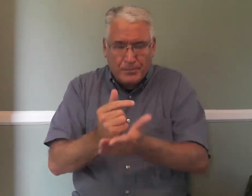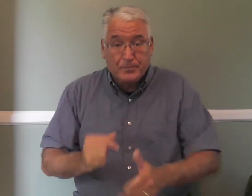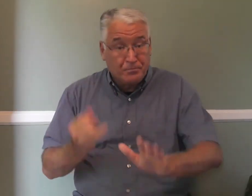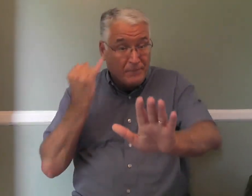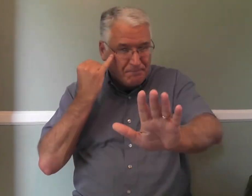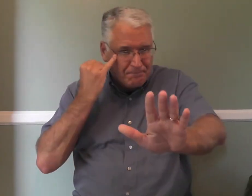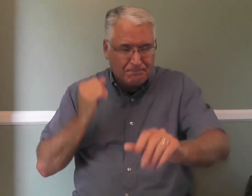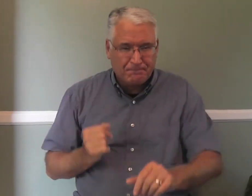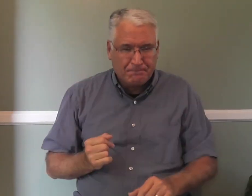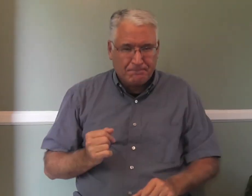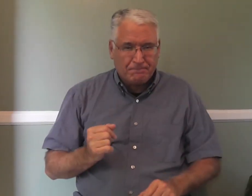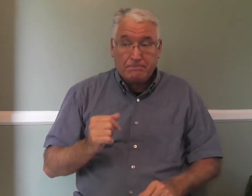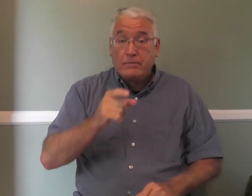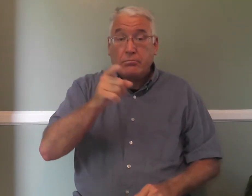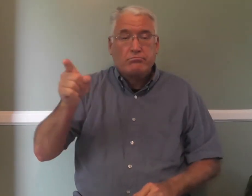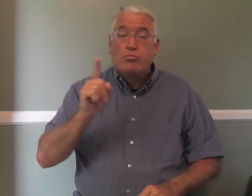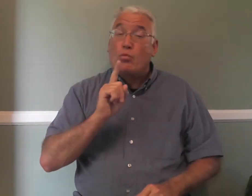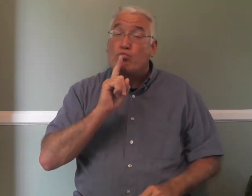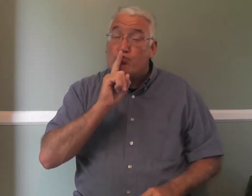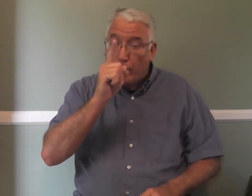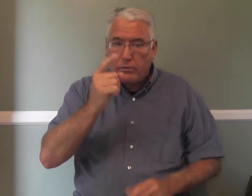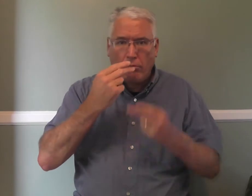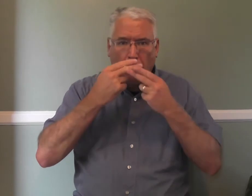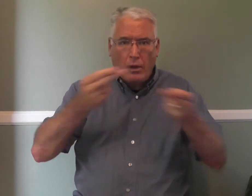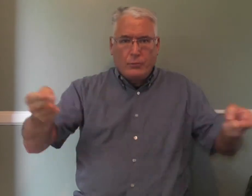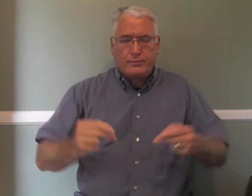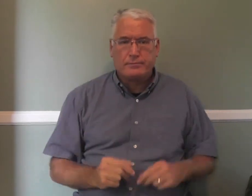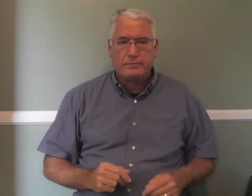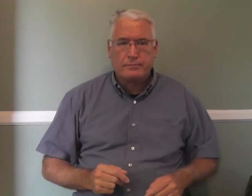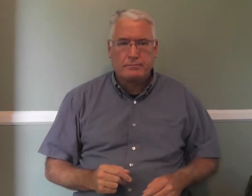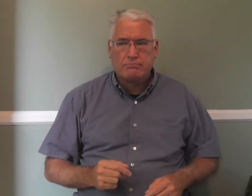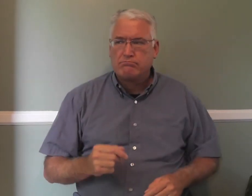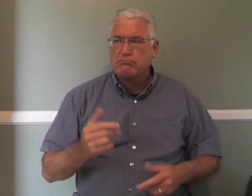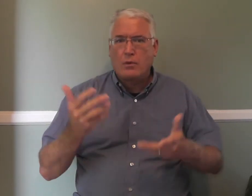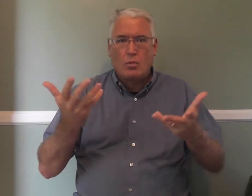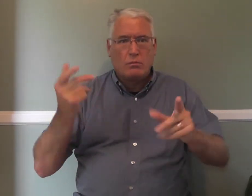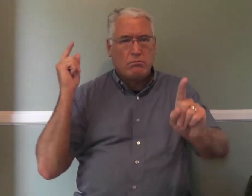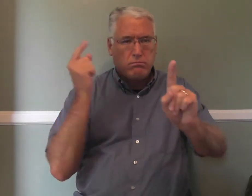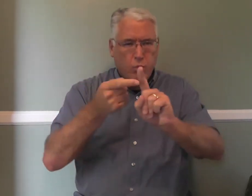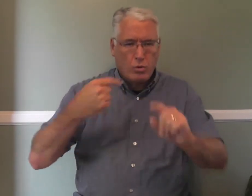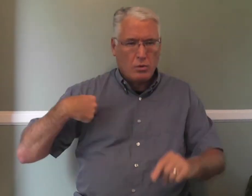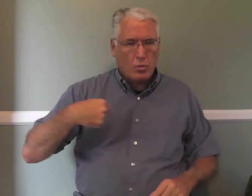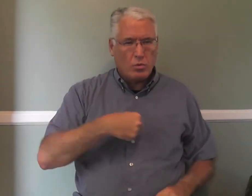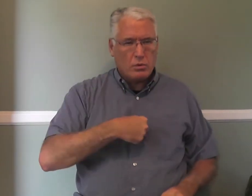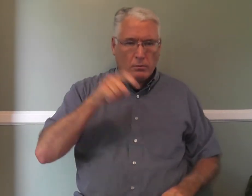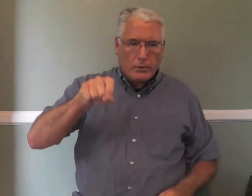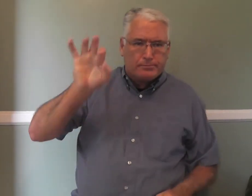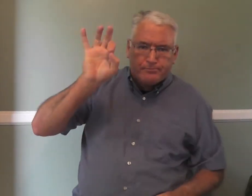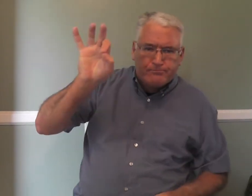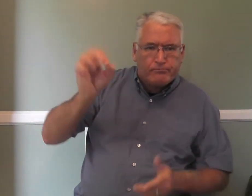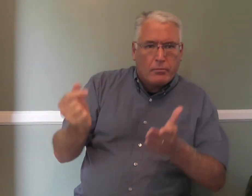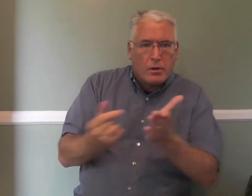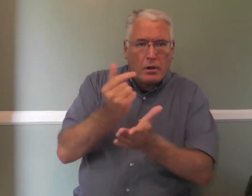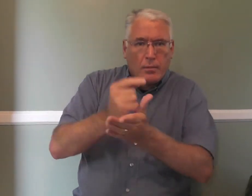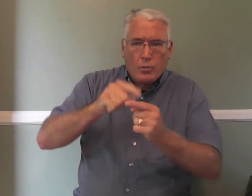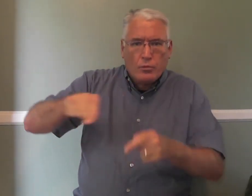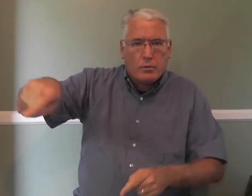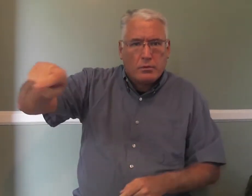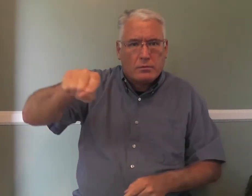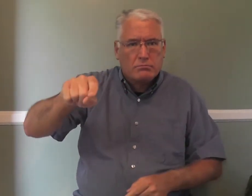to reach these people with the gospel. If they are truly innocent, then what's the point of